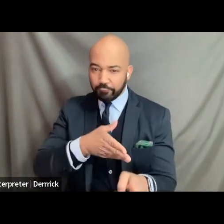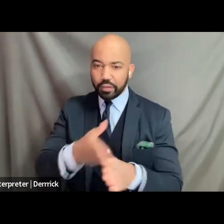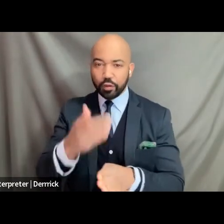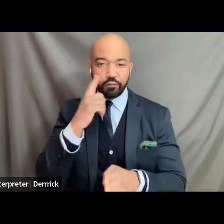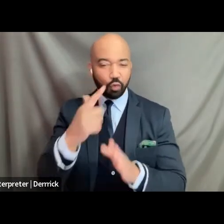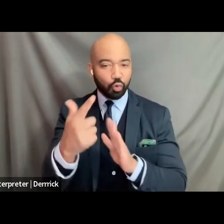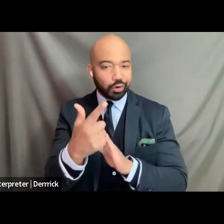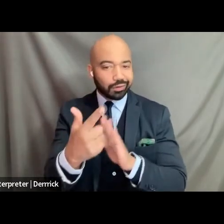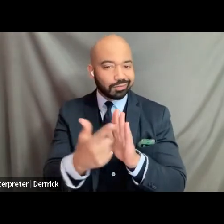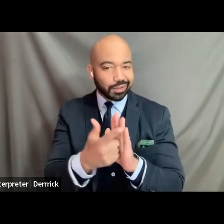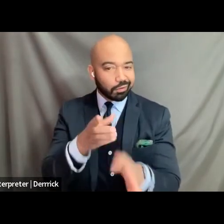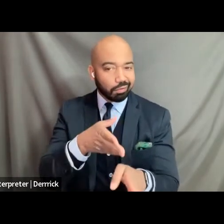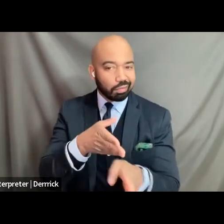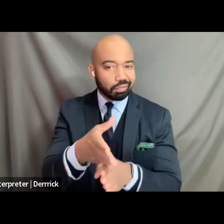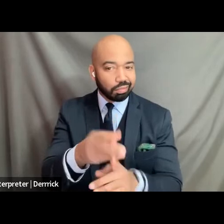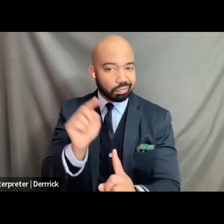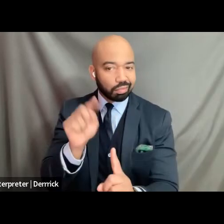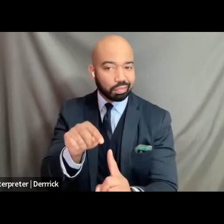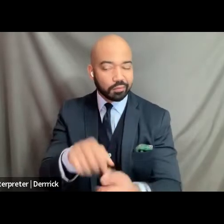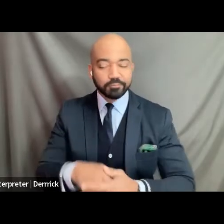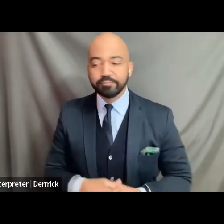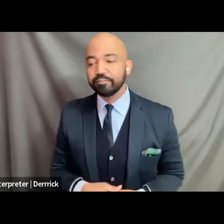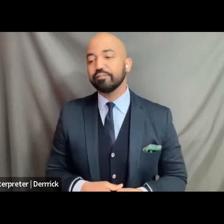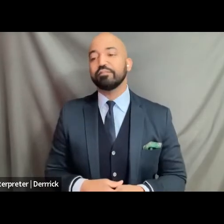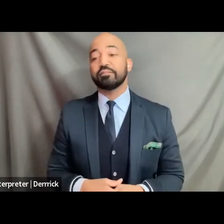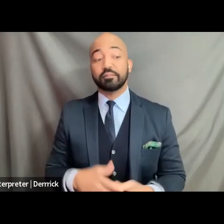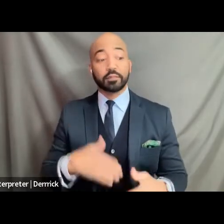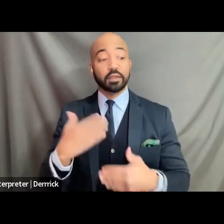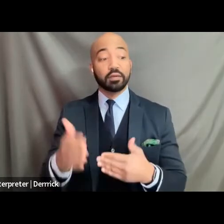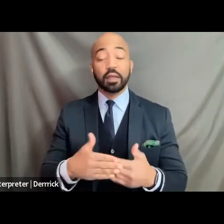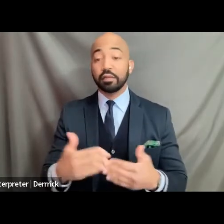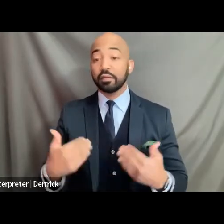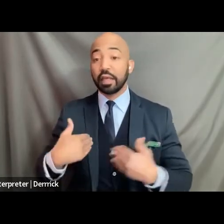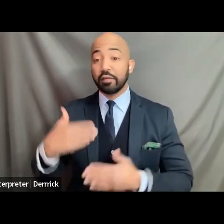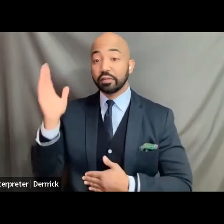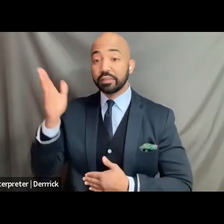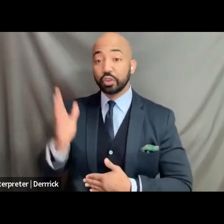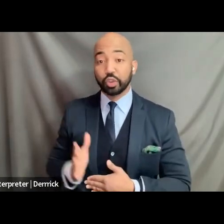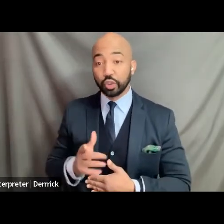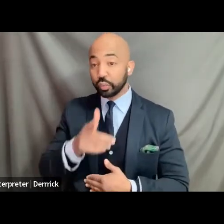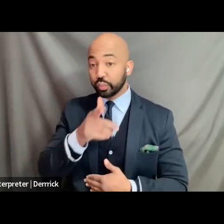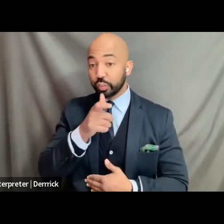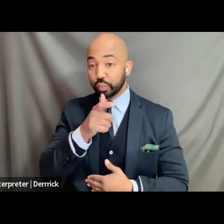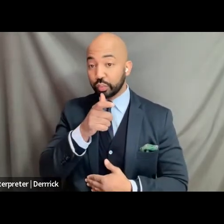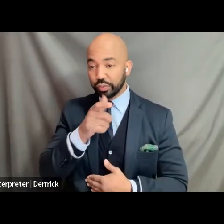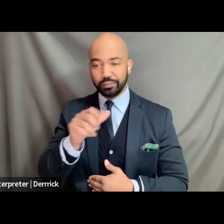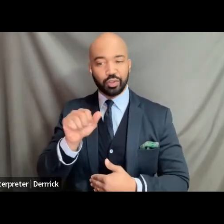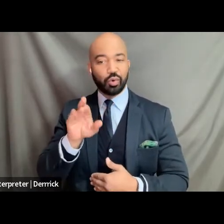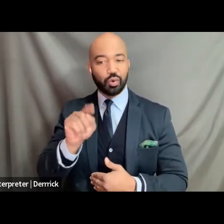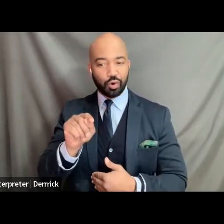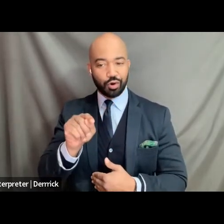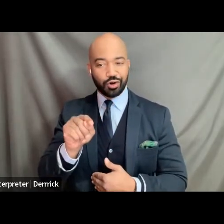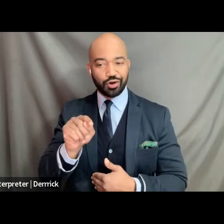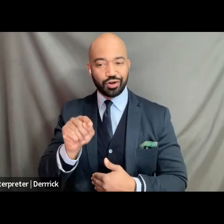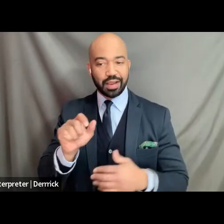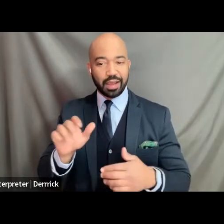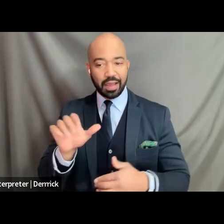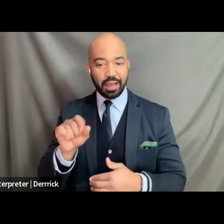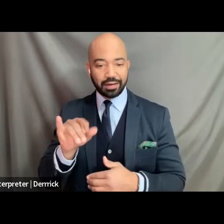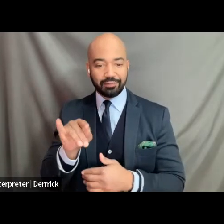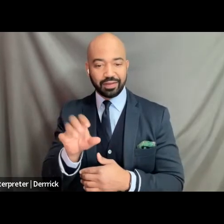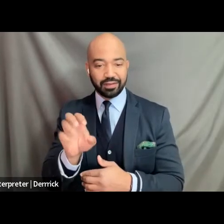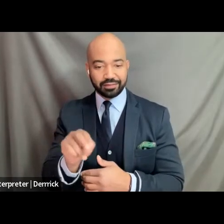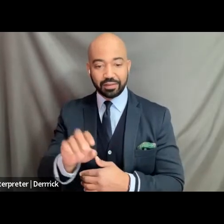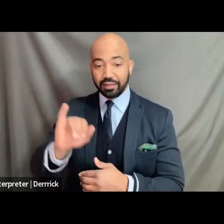thank you next up we're going to have our next speaker art activist jen white johnson